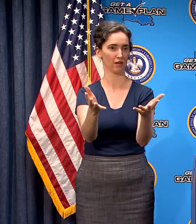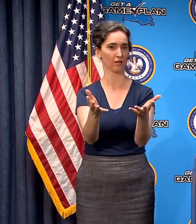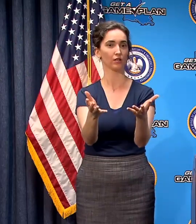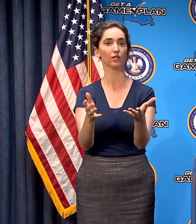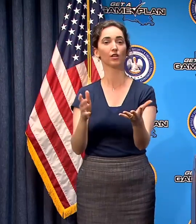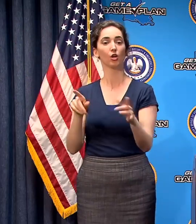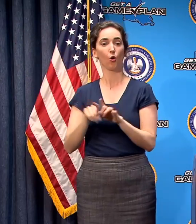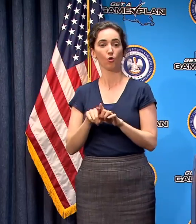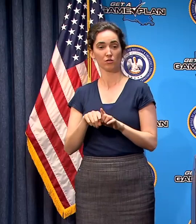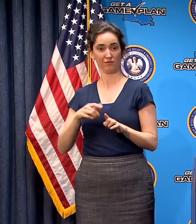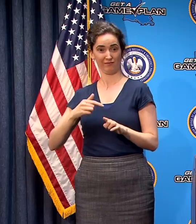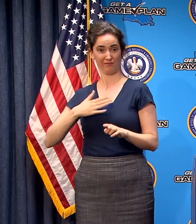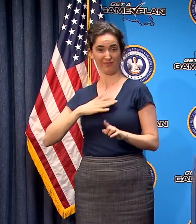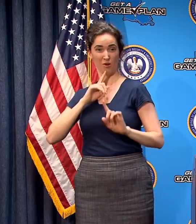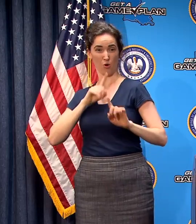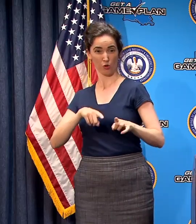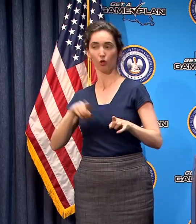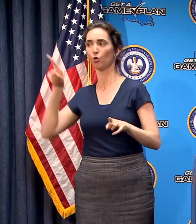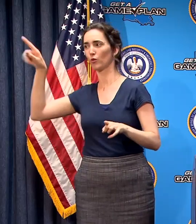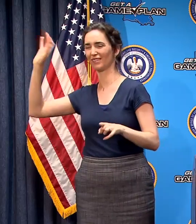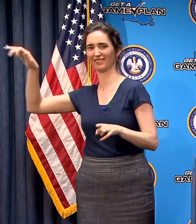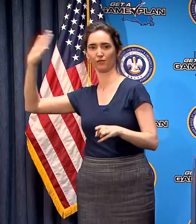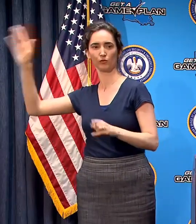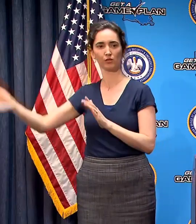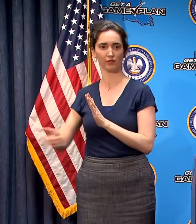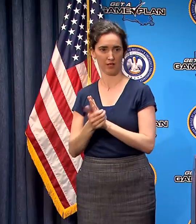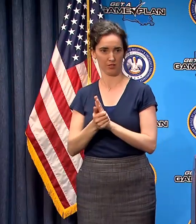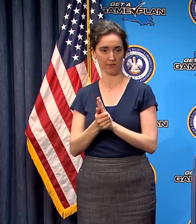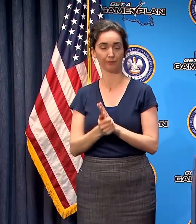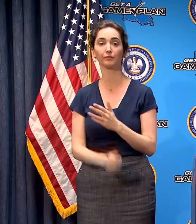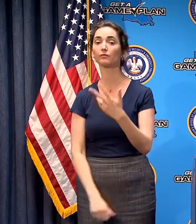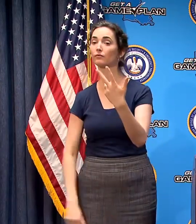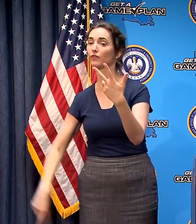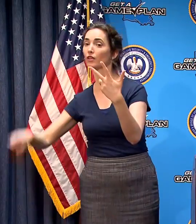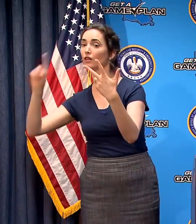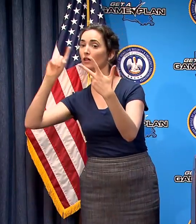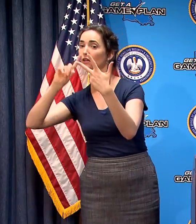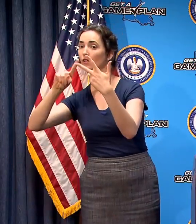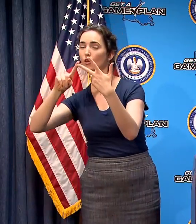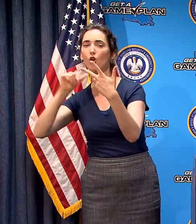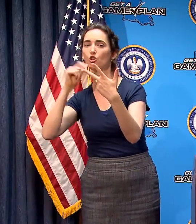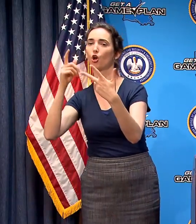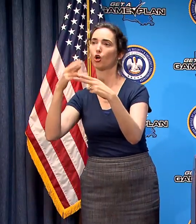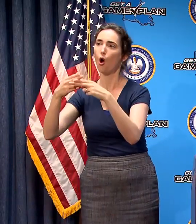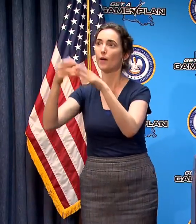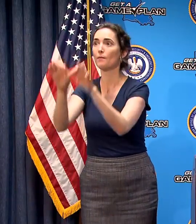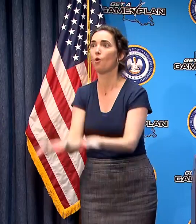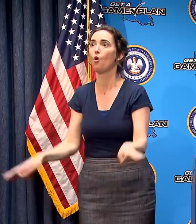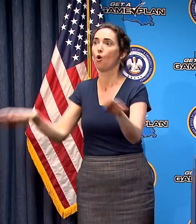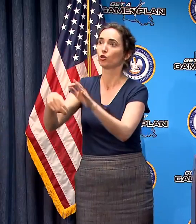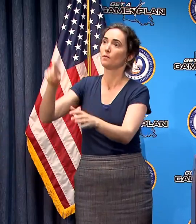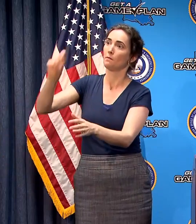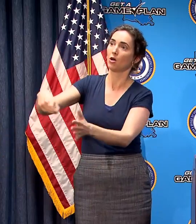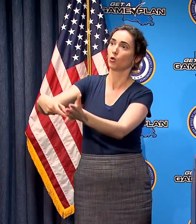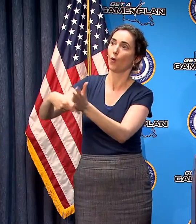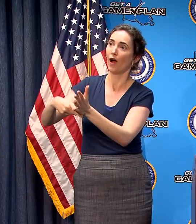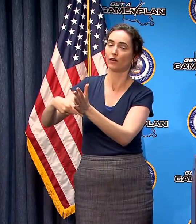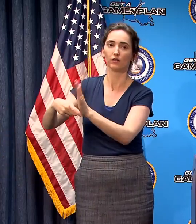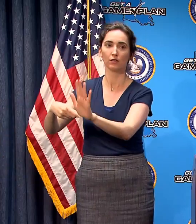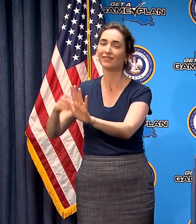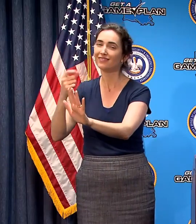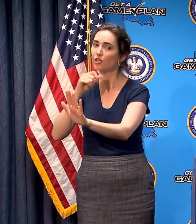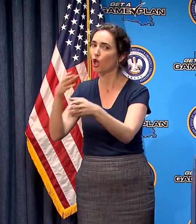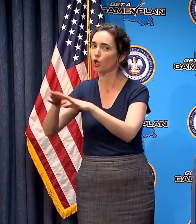this order the third category of businesses that aren't considered essential but aren't closed